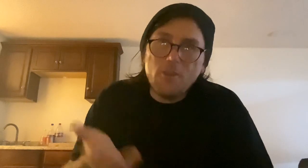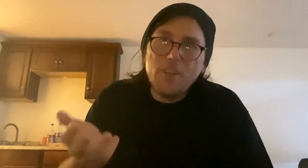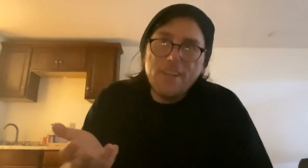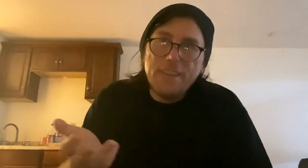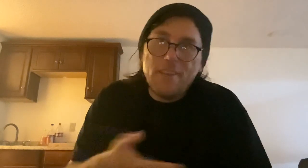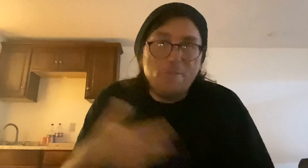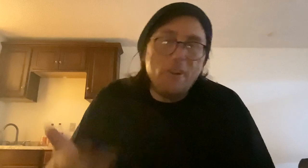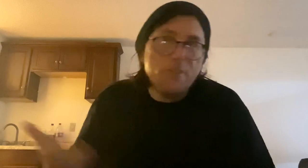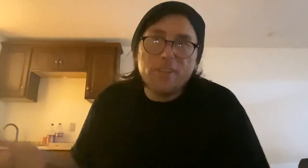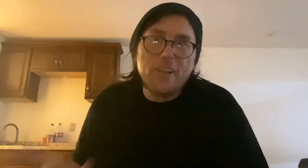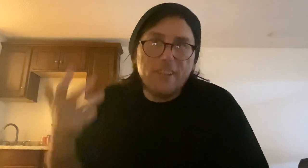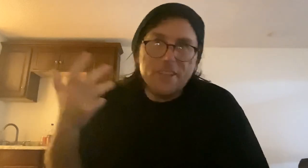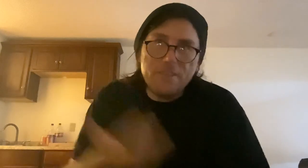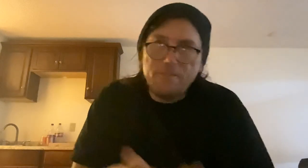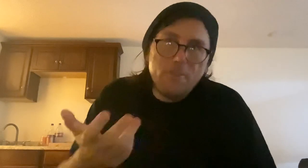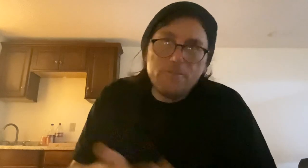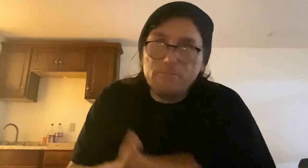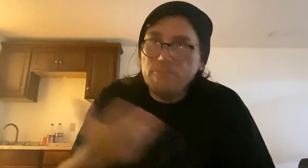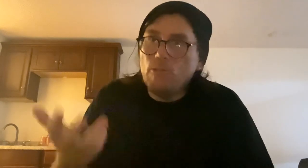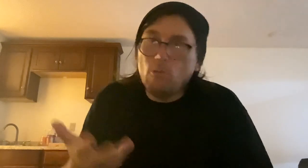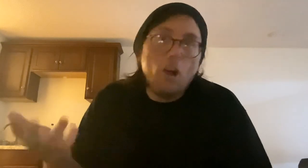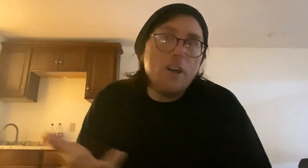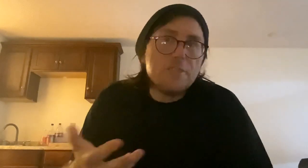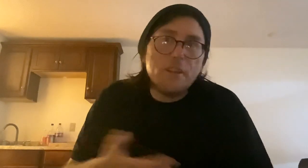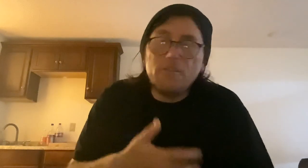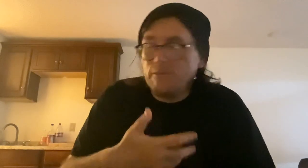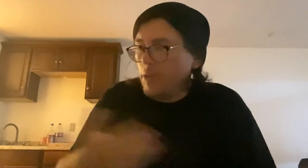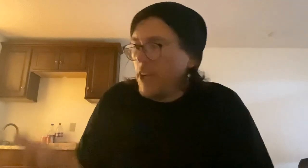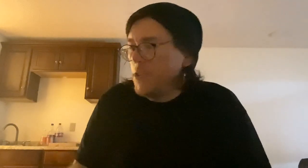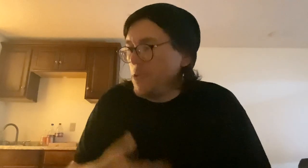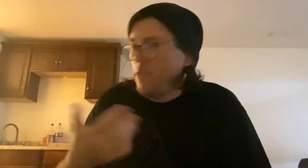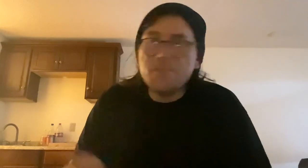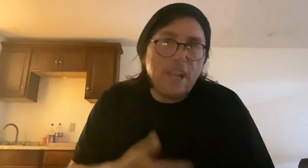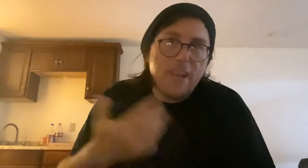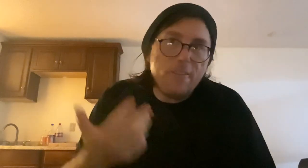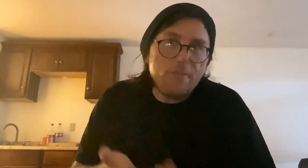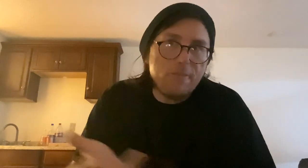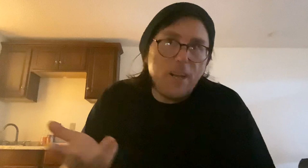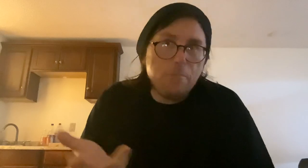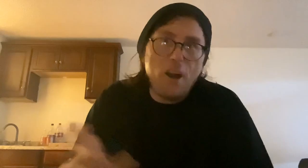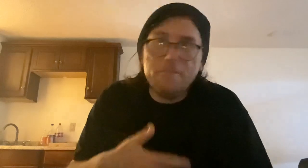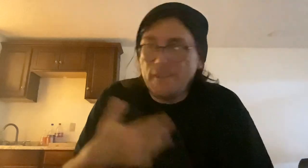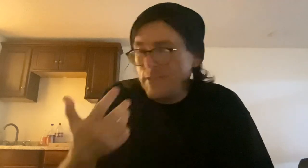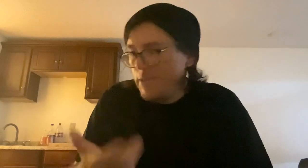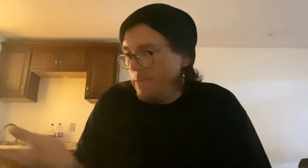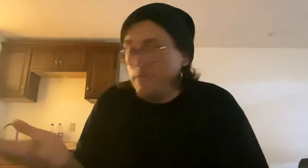that you follow the guidelines of your local laws, you know, your country, your state, your province, your